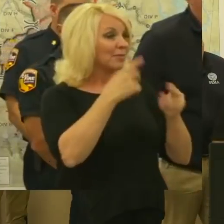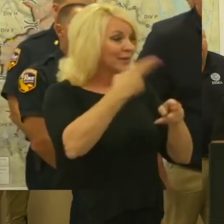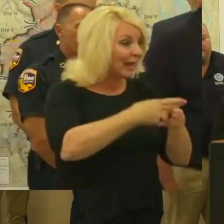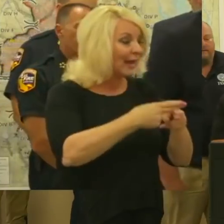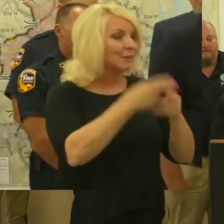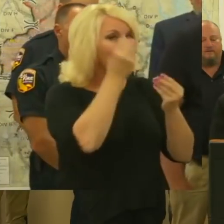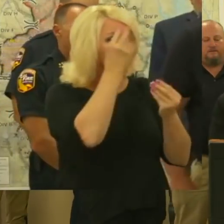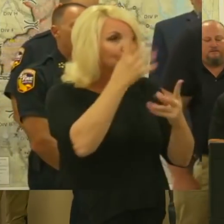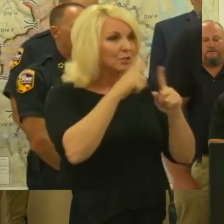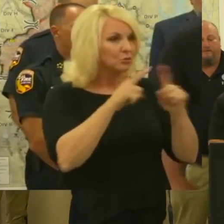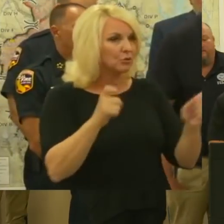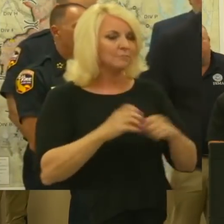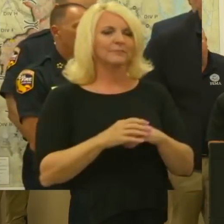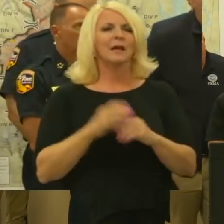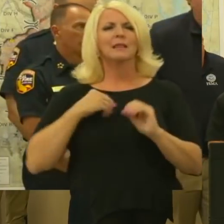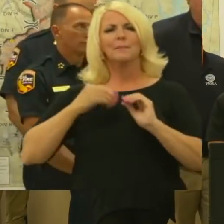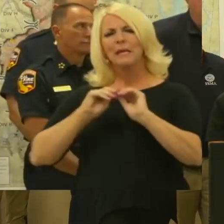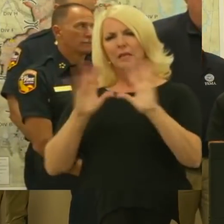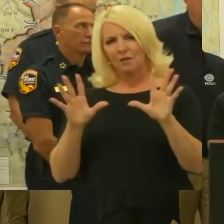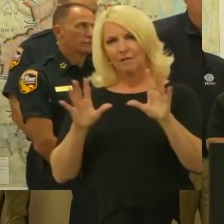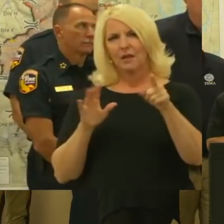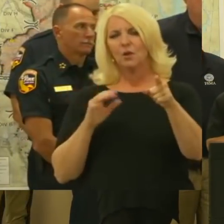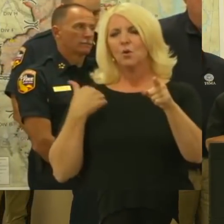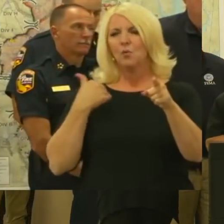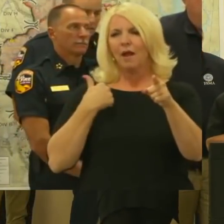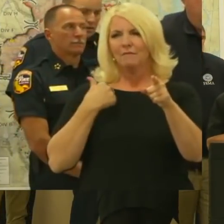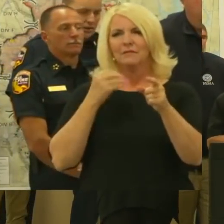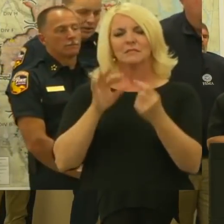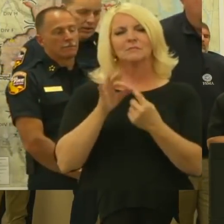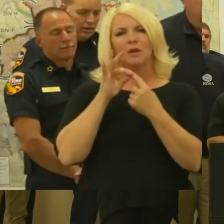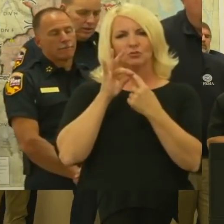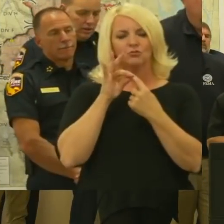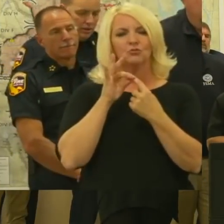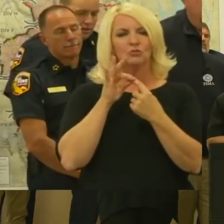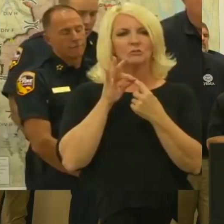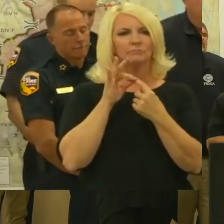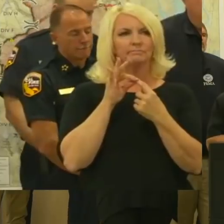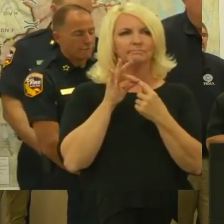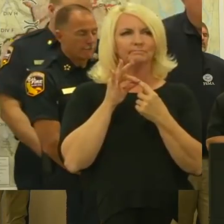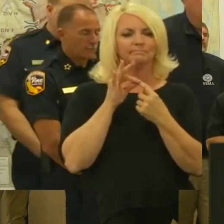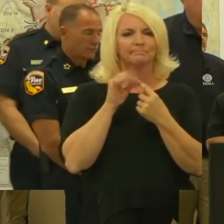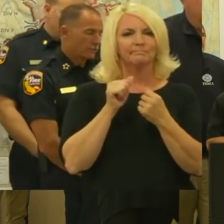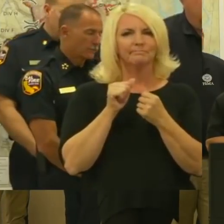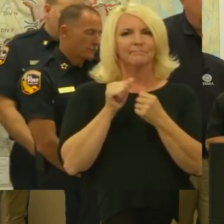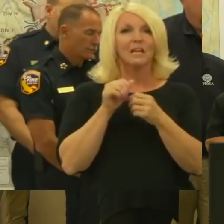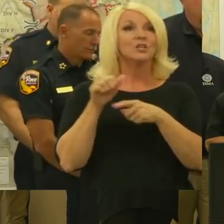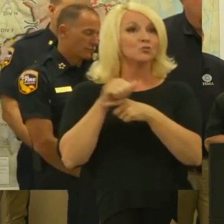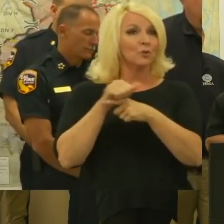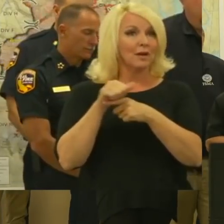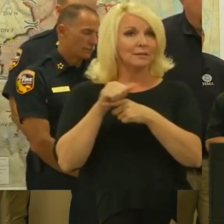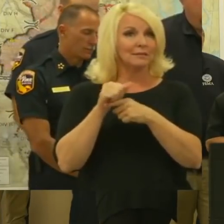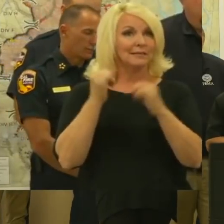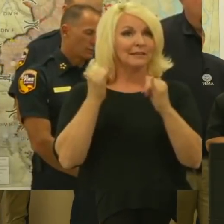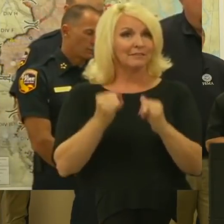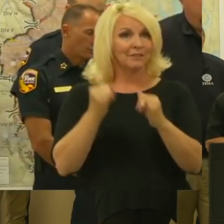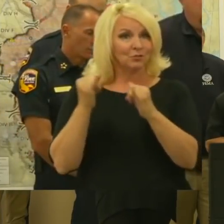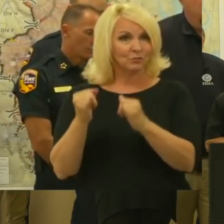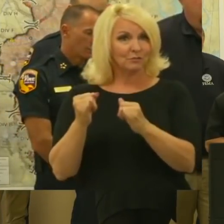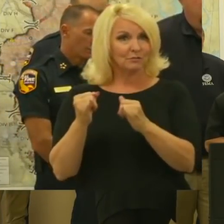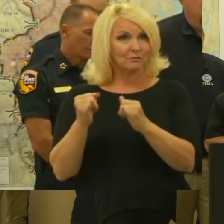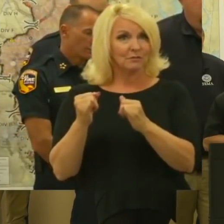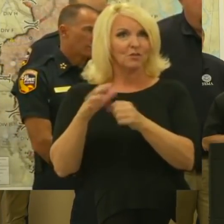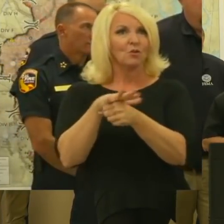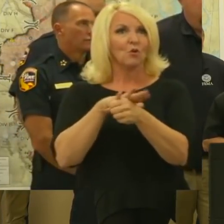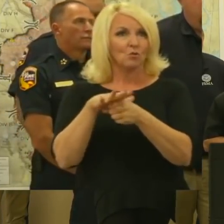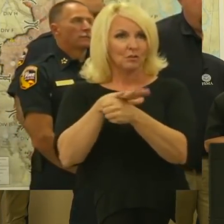Yeah. Let me be clear. We have special especially trained individuals in the local assistance